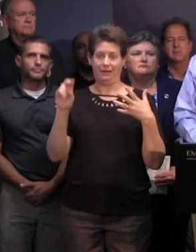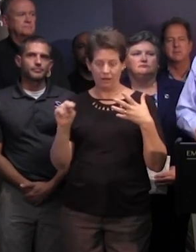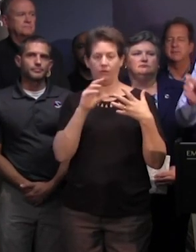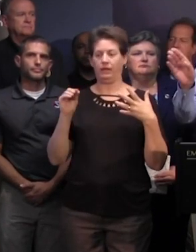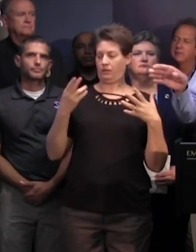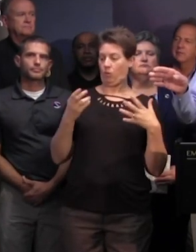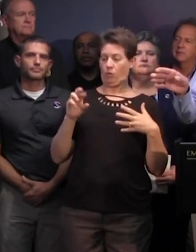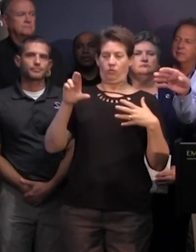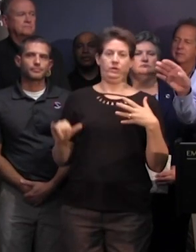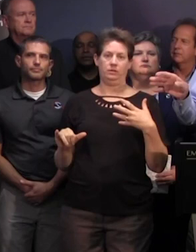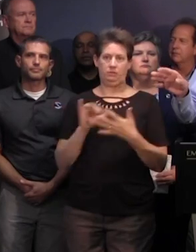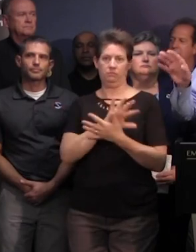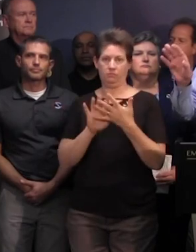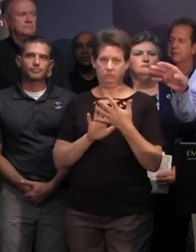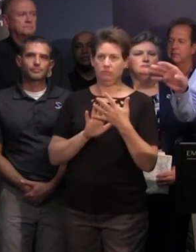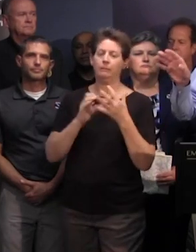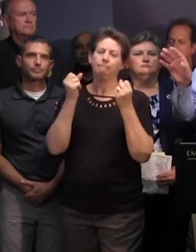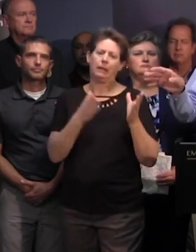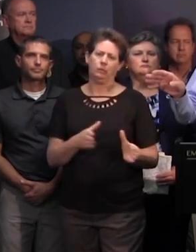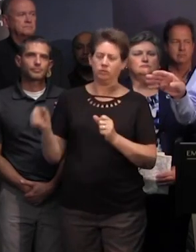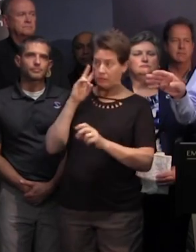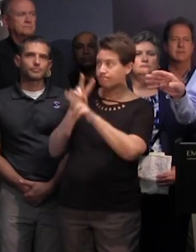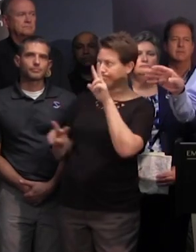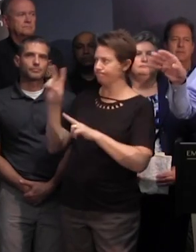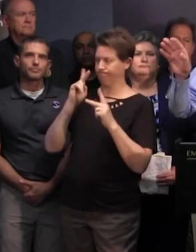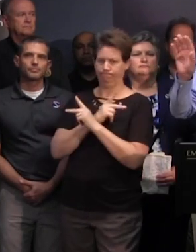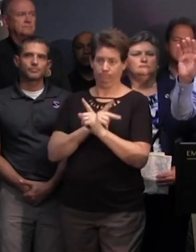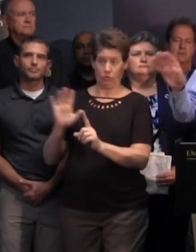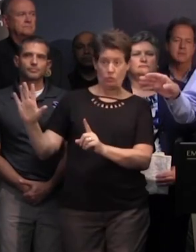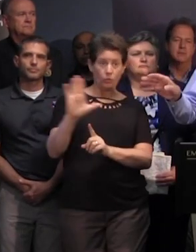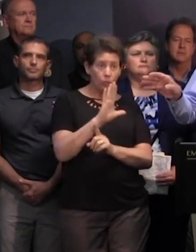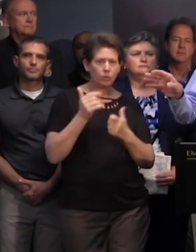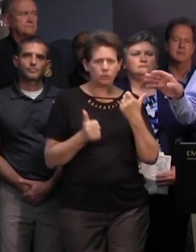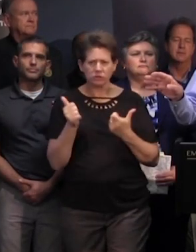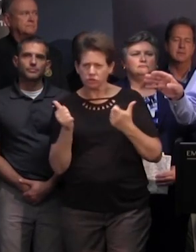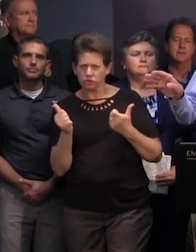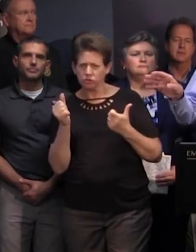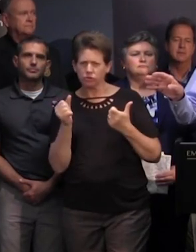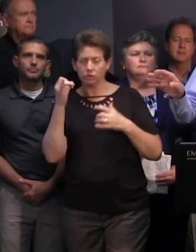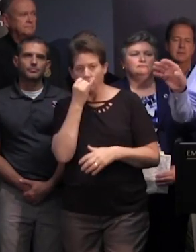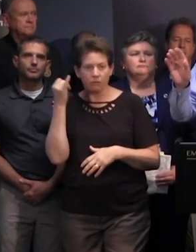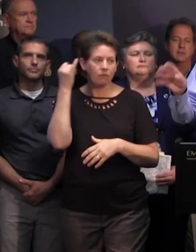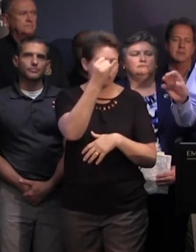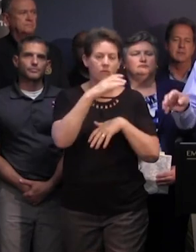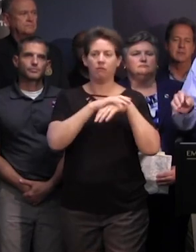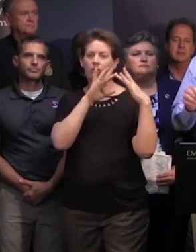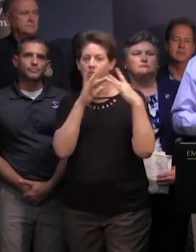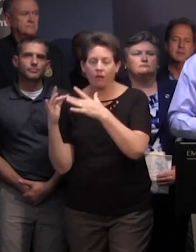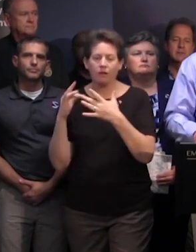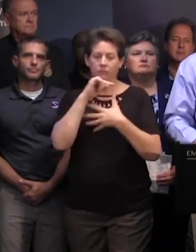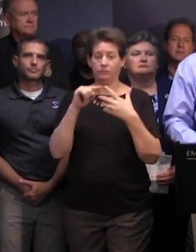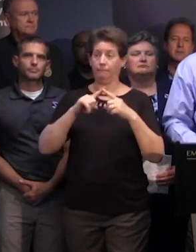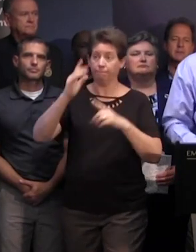there are plenty of ways you can go online and find out exactly where your zone is you can call the authorities but as